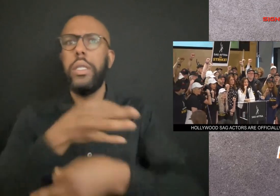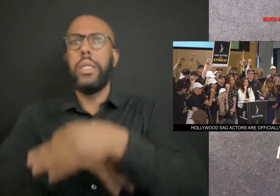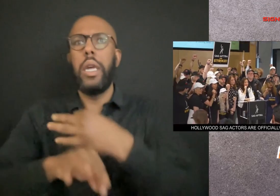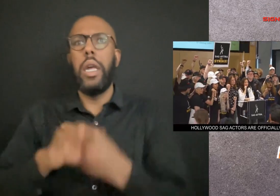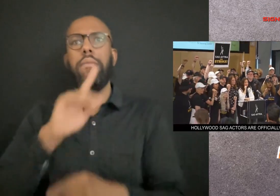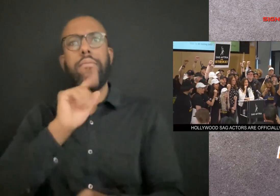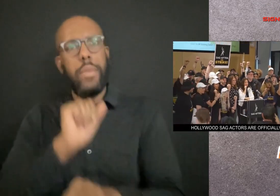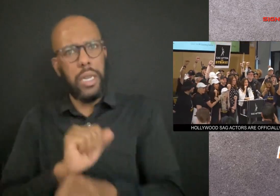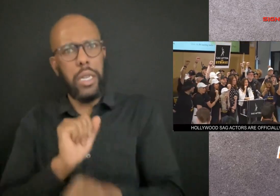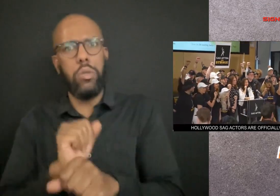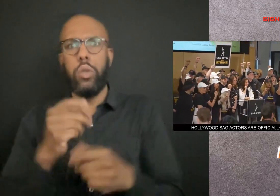actors.